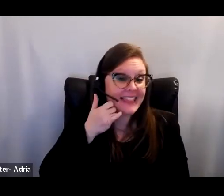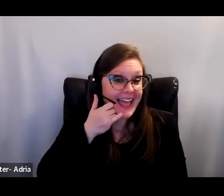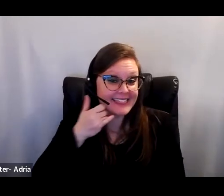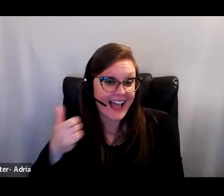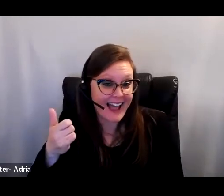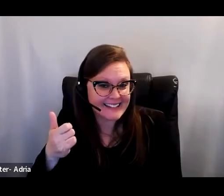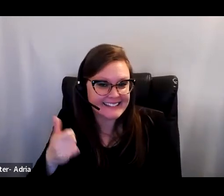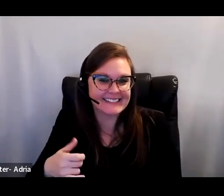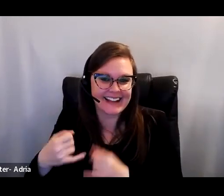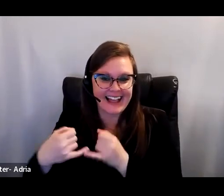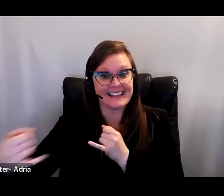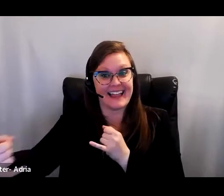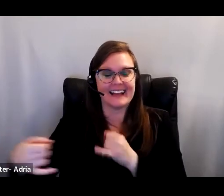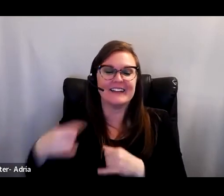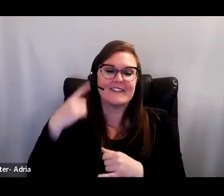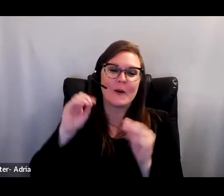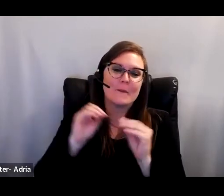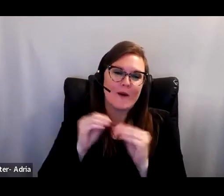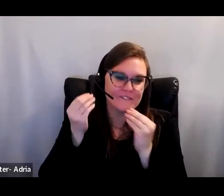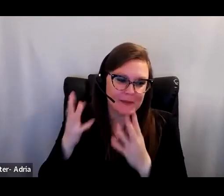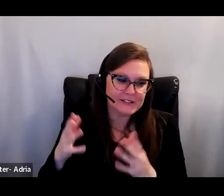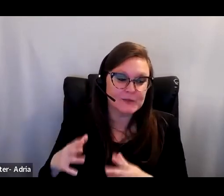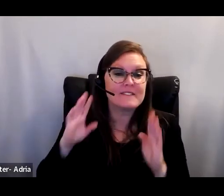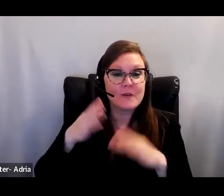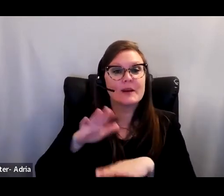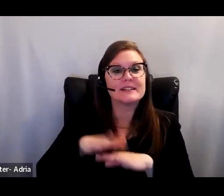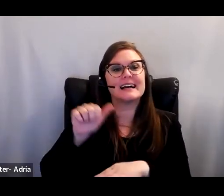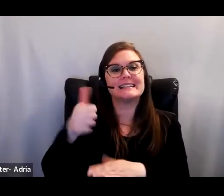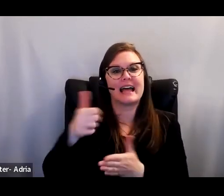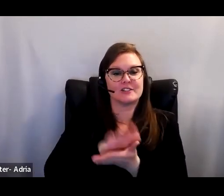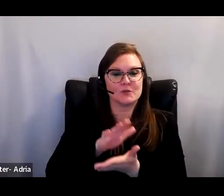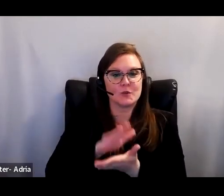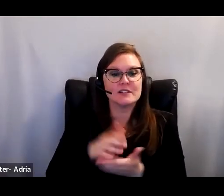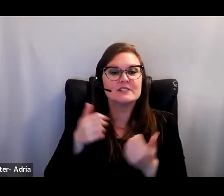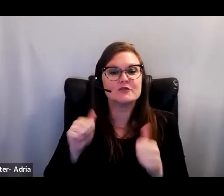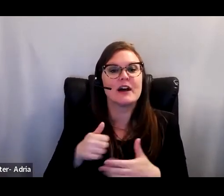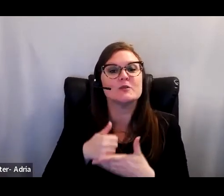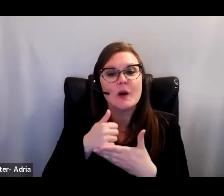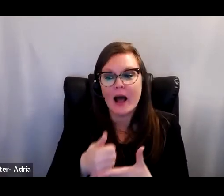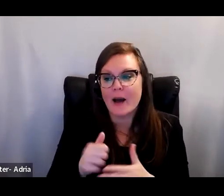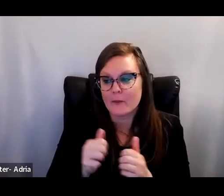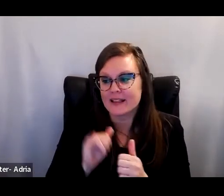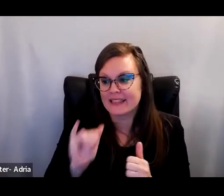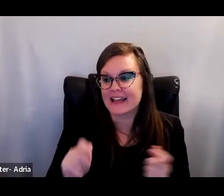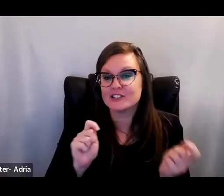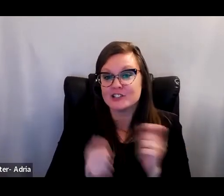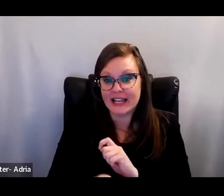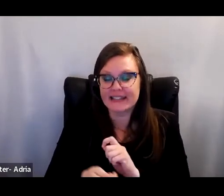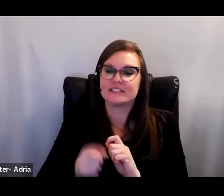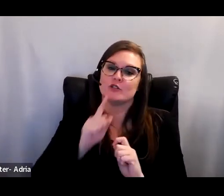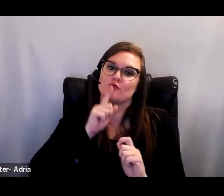In the end, we focused on 10 schools that we studied longitudinally to capture the change process as it unfolded in real time.